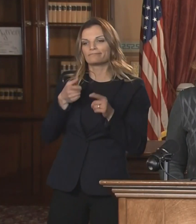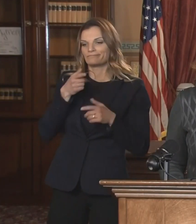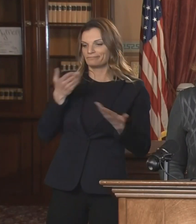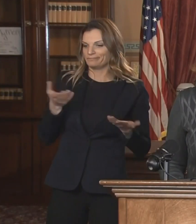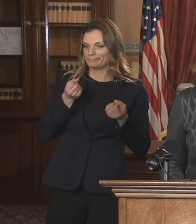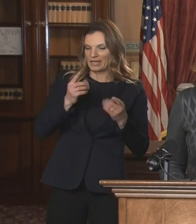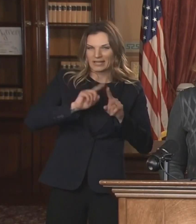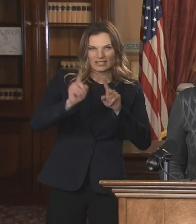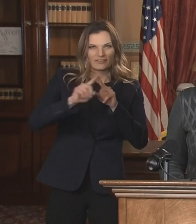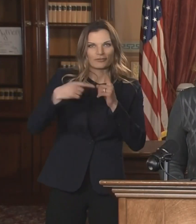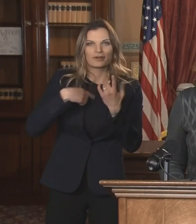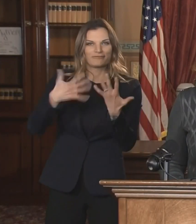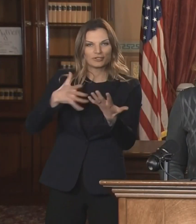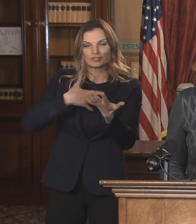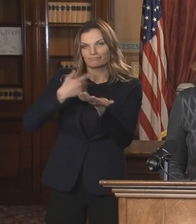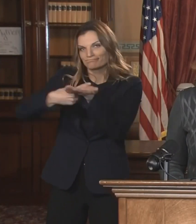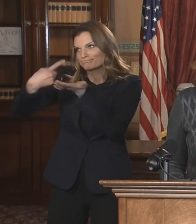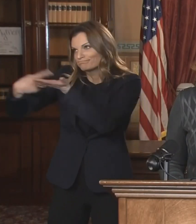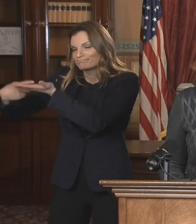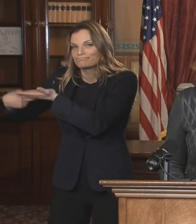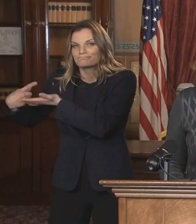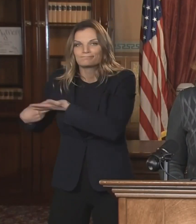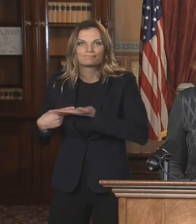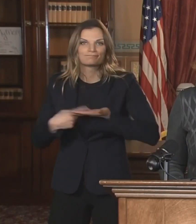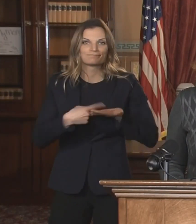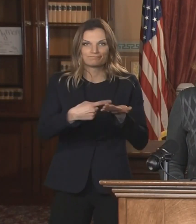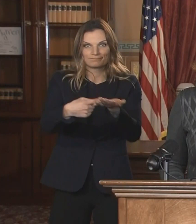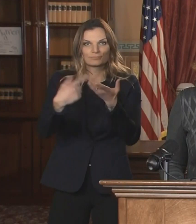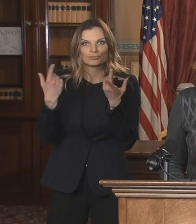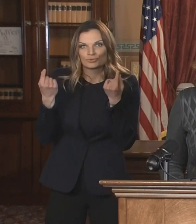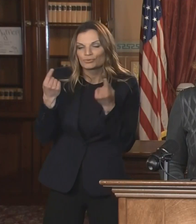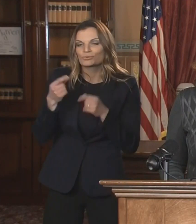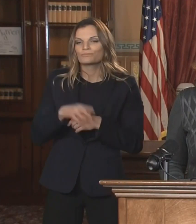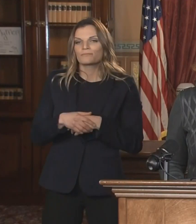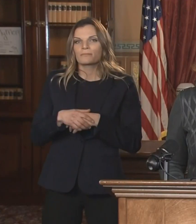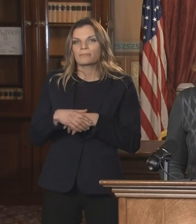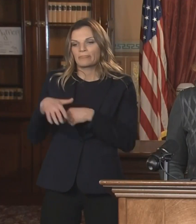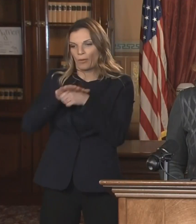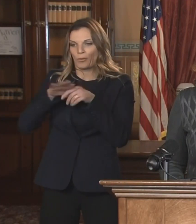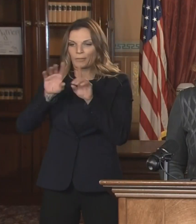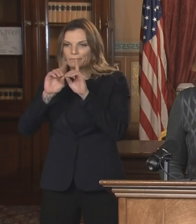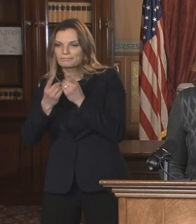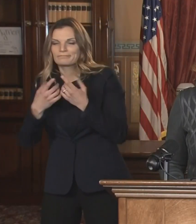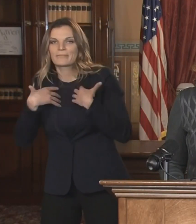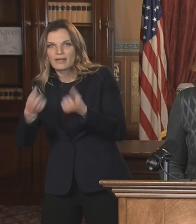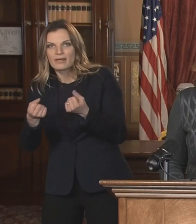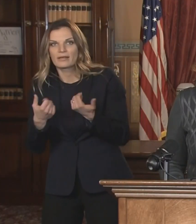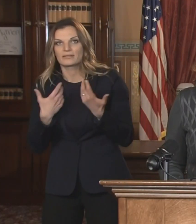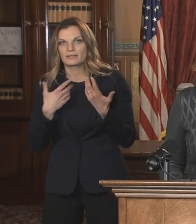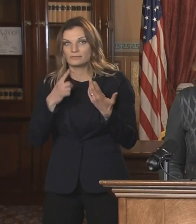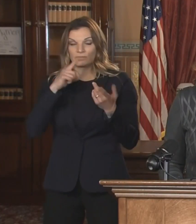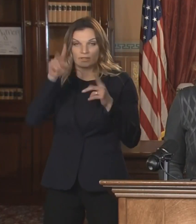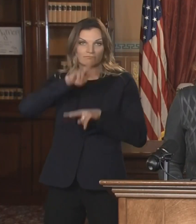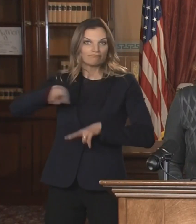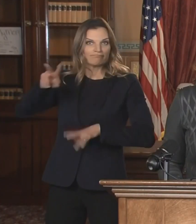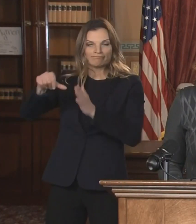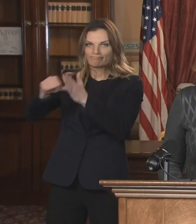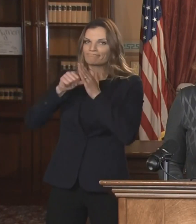Our county leadership has been really the local departments of health have been doing incredible work.